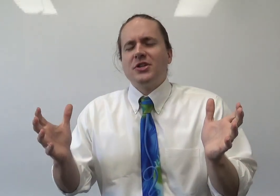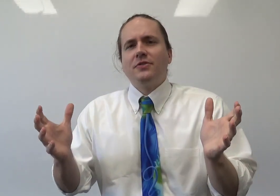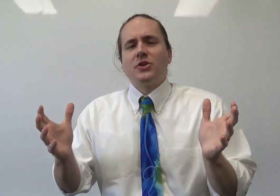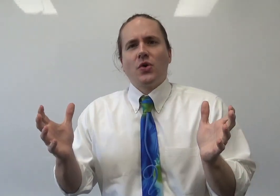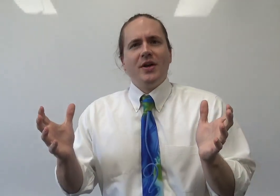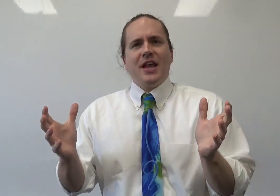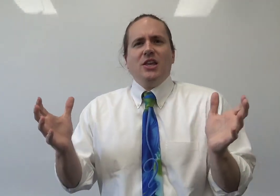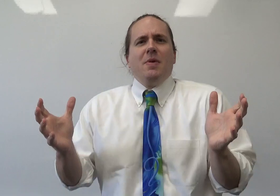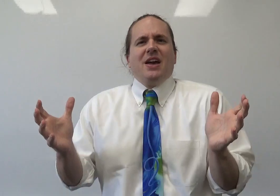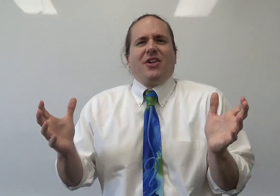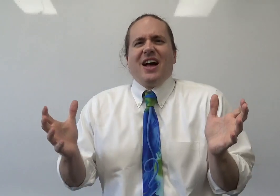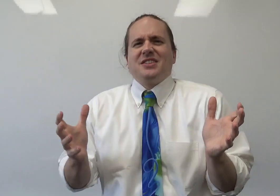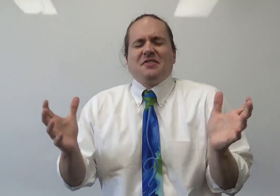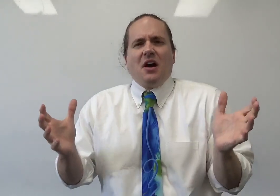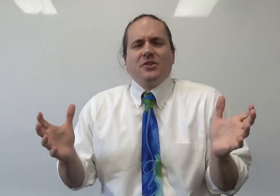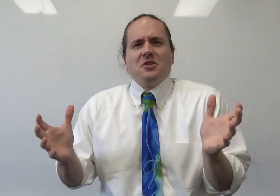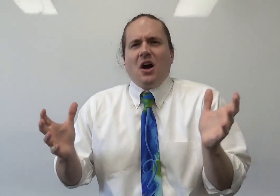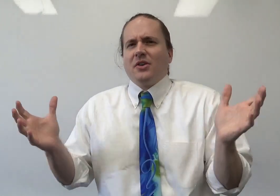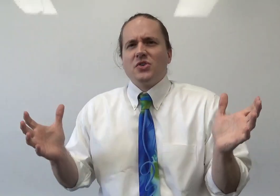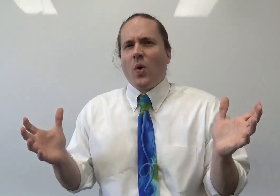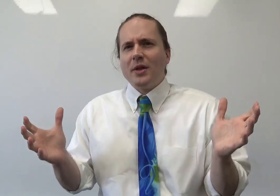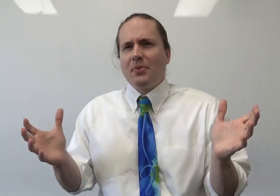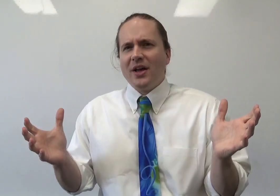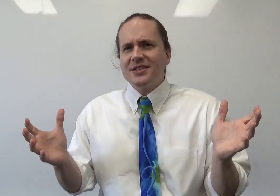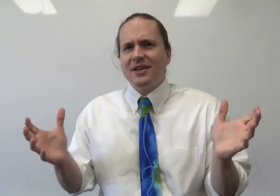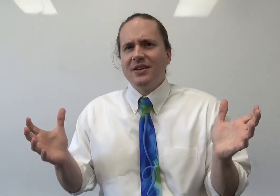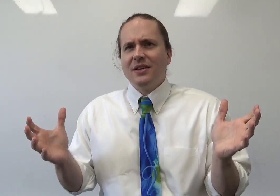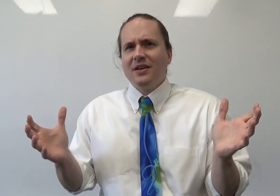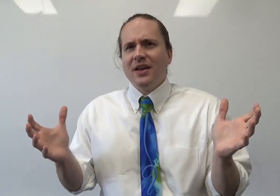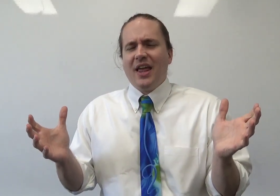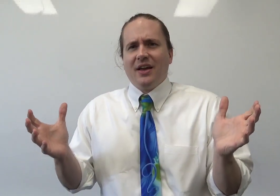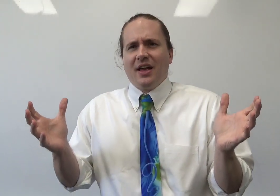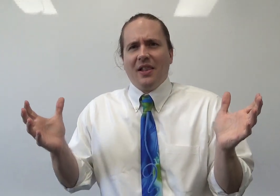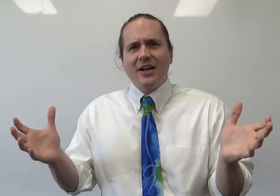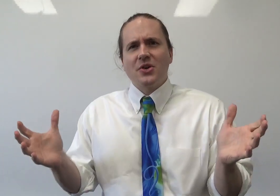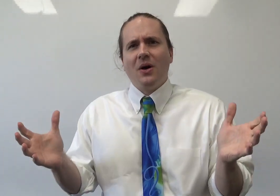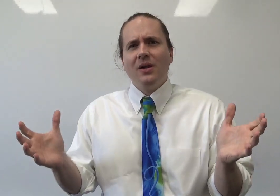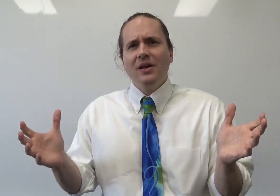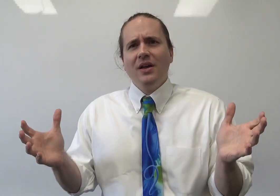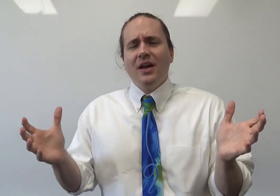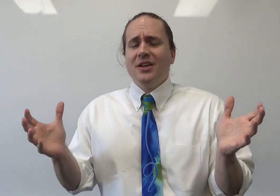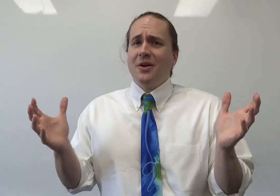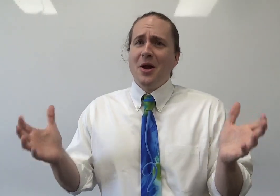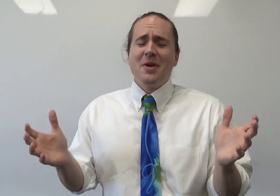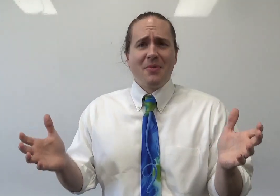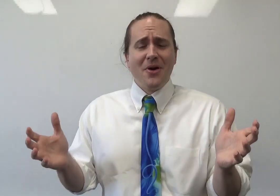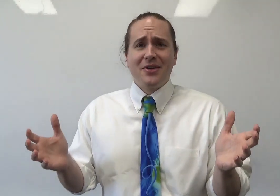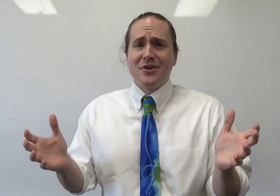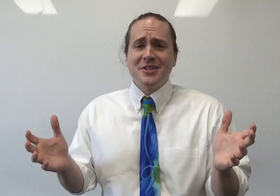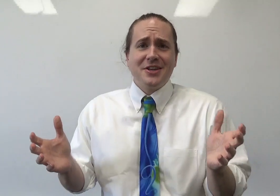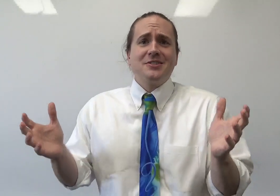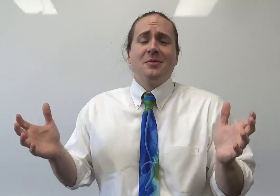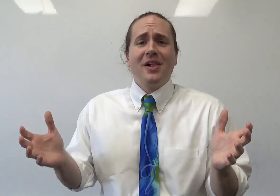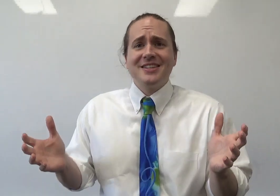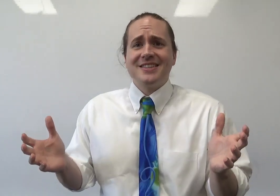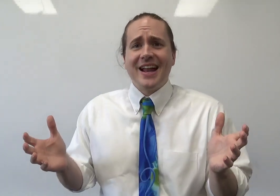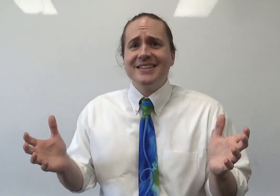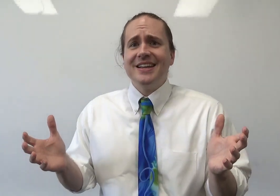of your choice, and you may have classes of 100, 120 plus in a lecture hall. Here at McMurray University, there are some classes that I teach,